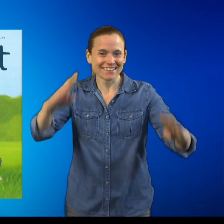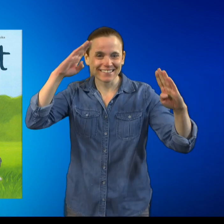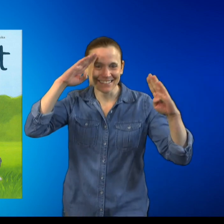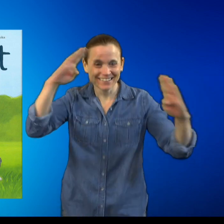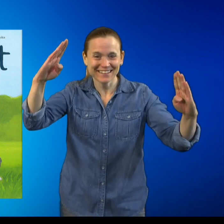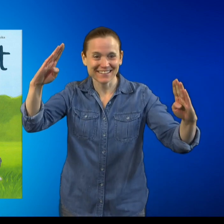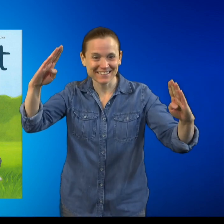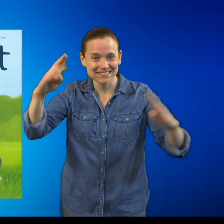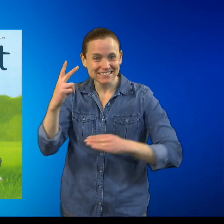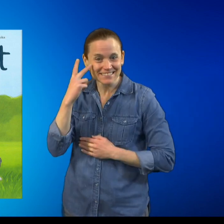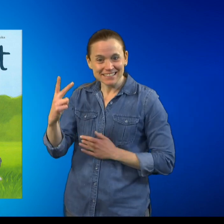Hello!